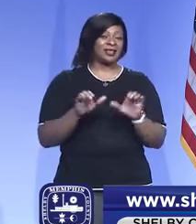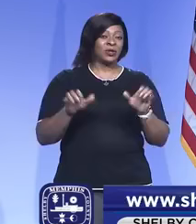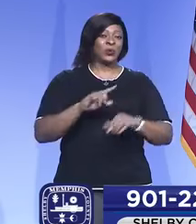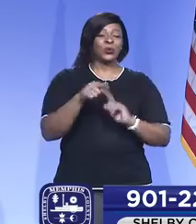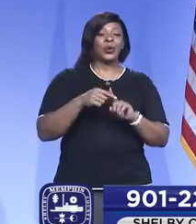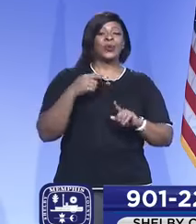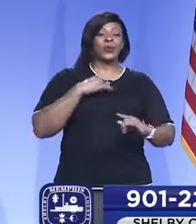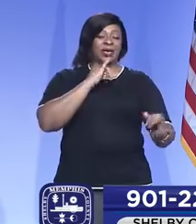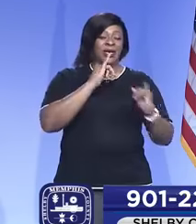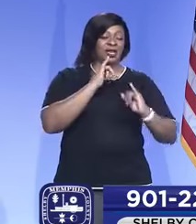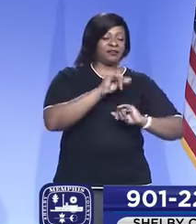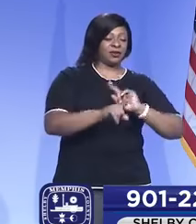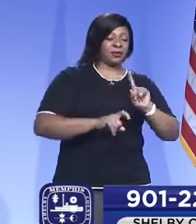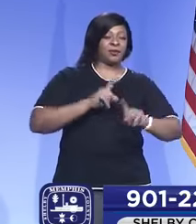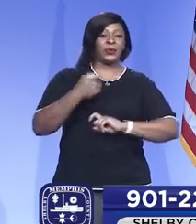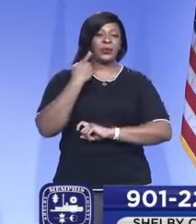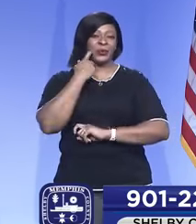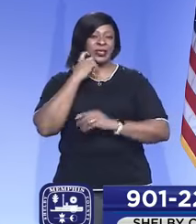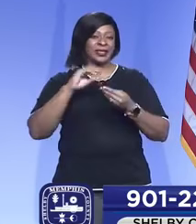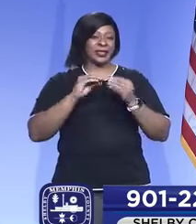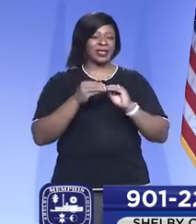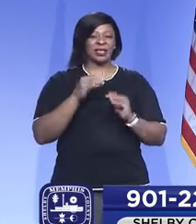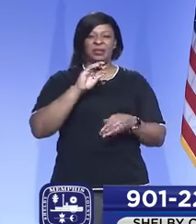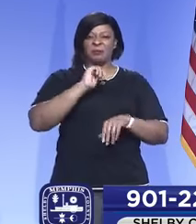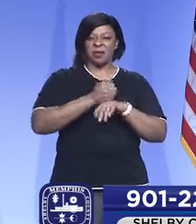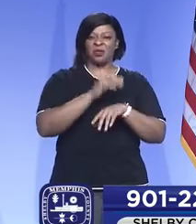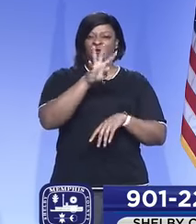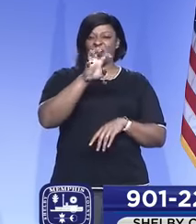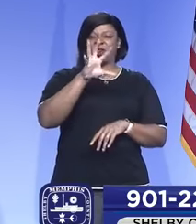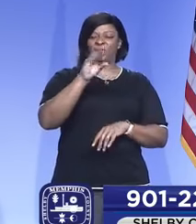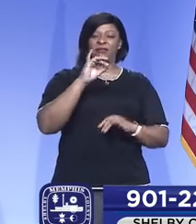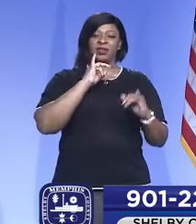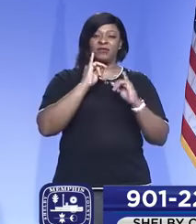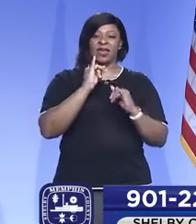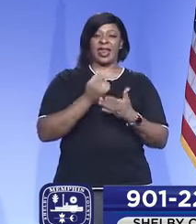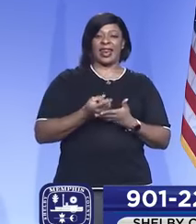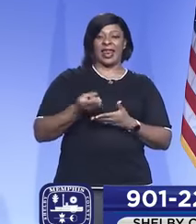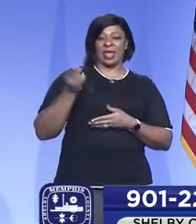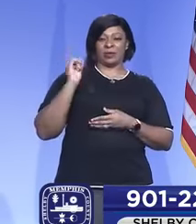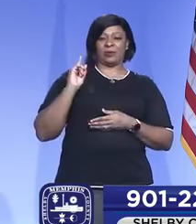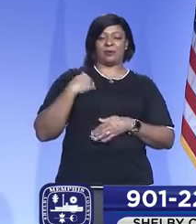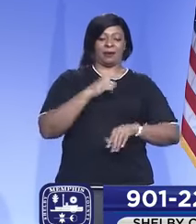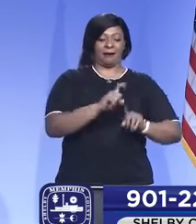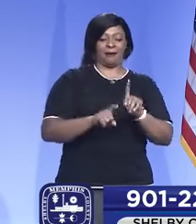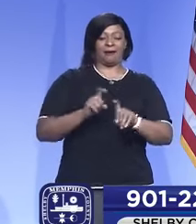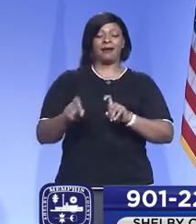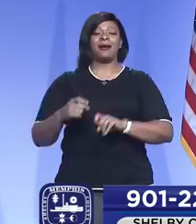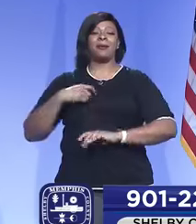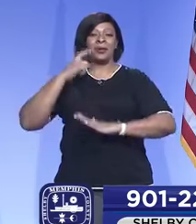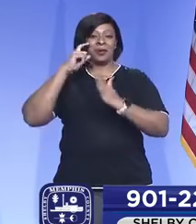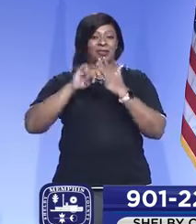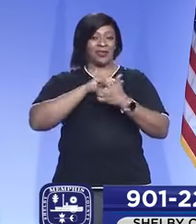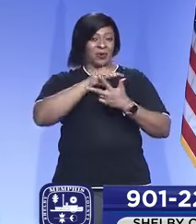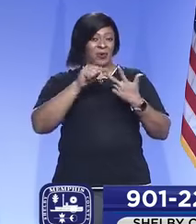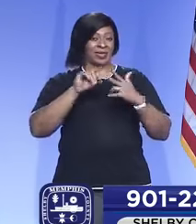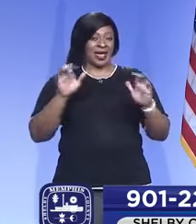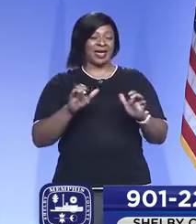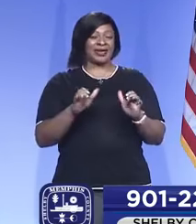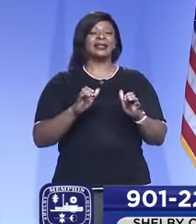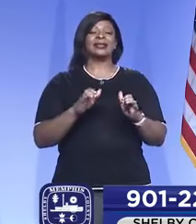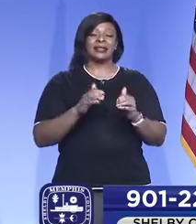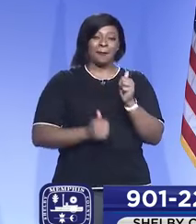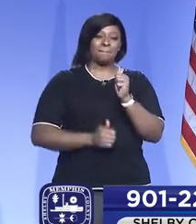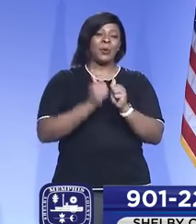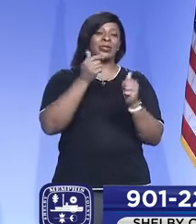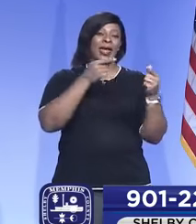when we interview the recent cases based on 450 interviews just last, you know, analyzed last week, we see those activities are overrepresented